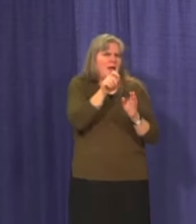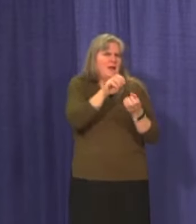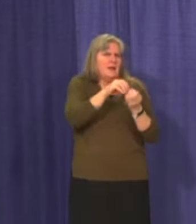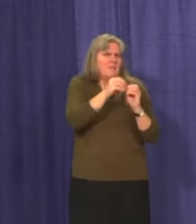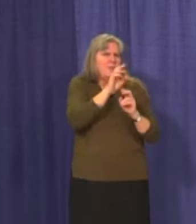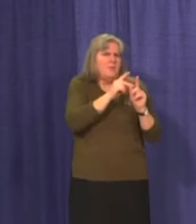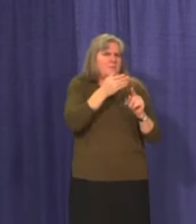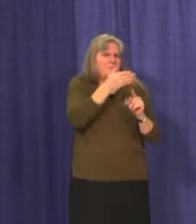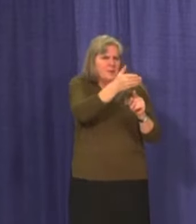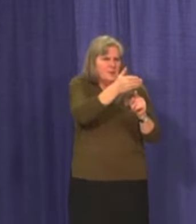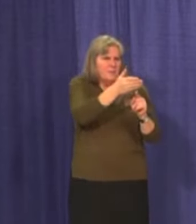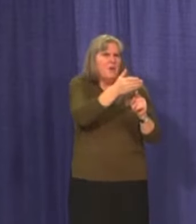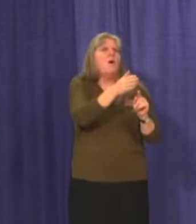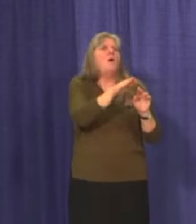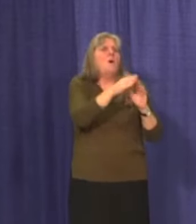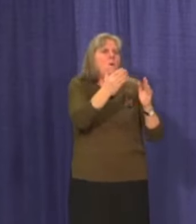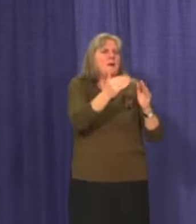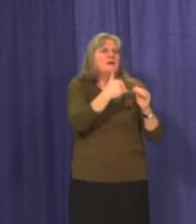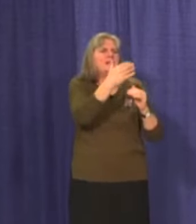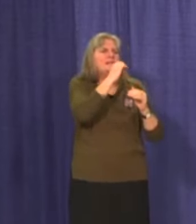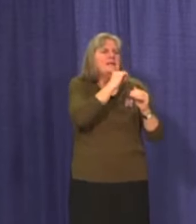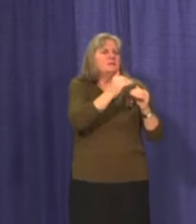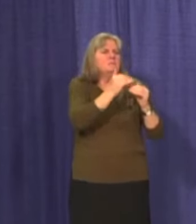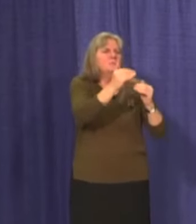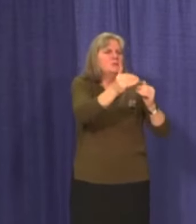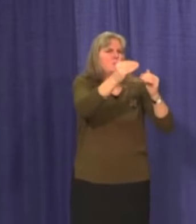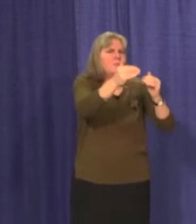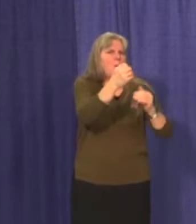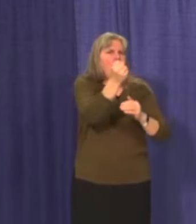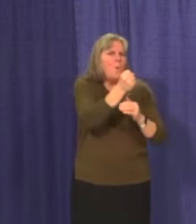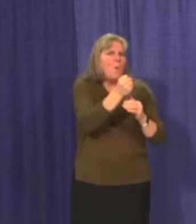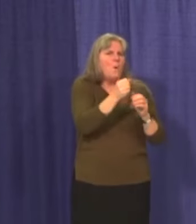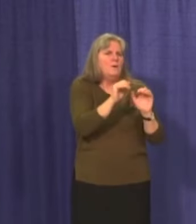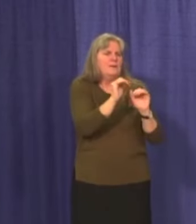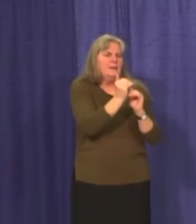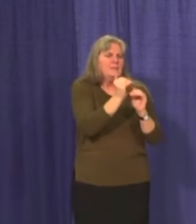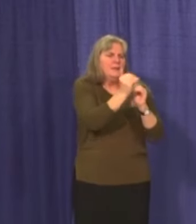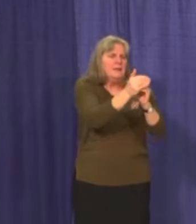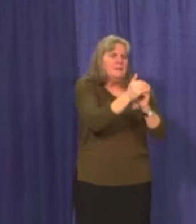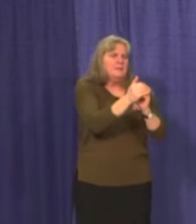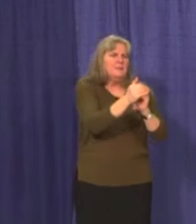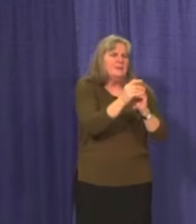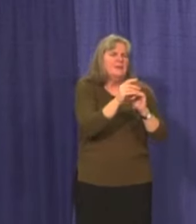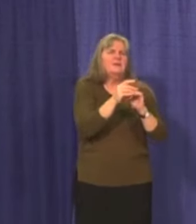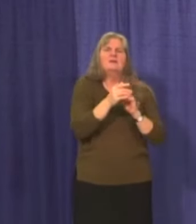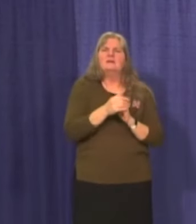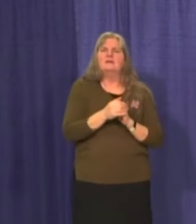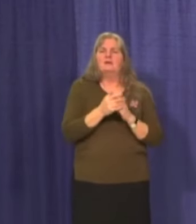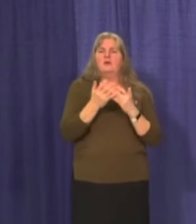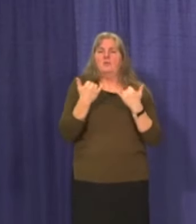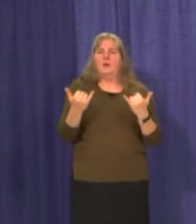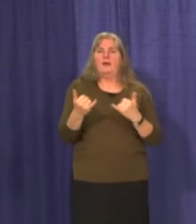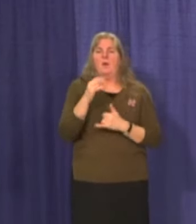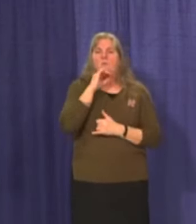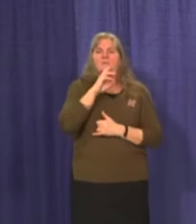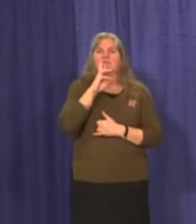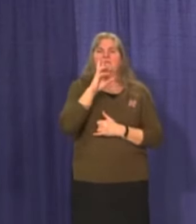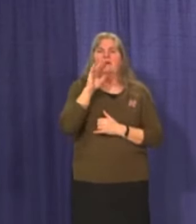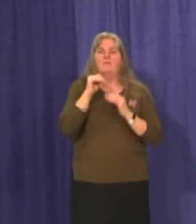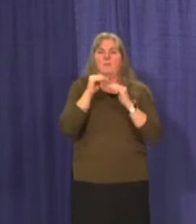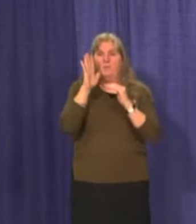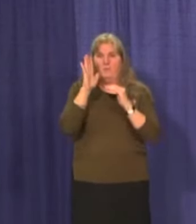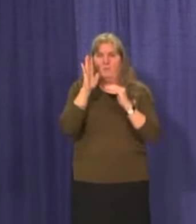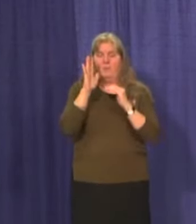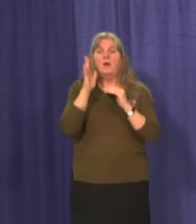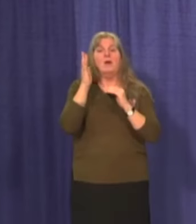we are ready to open up to the next age group. As Minister said, the current age group is 65 years and up, and